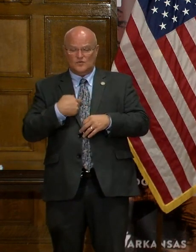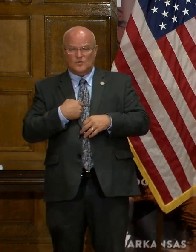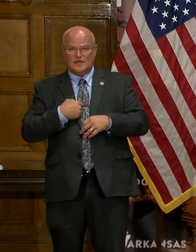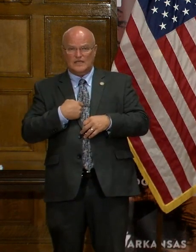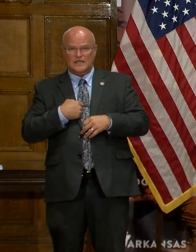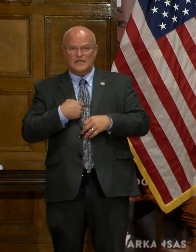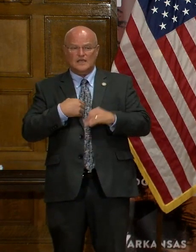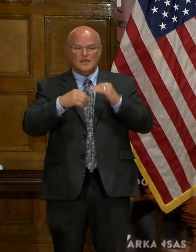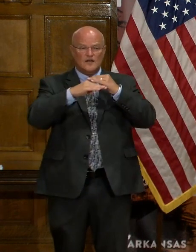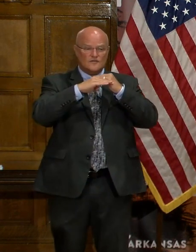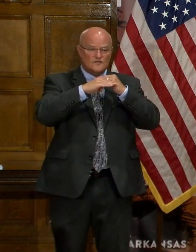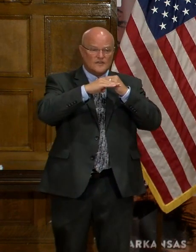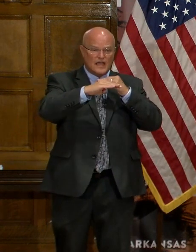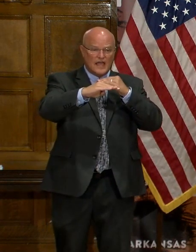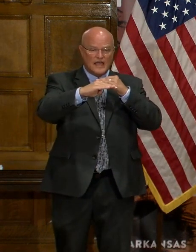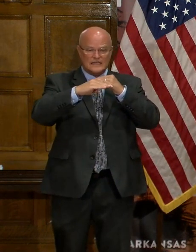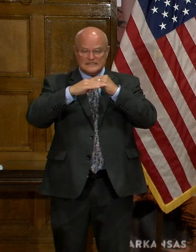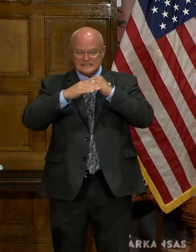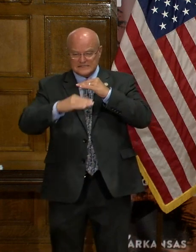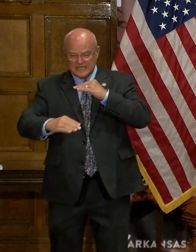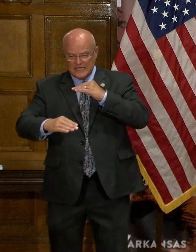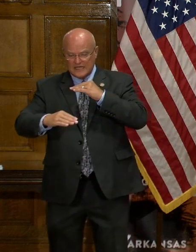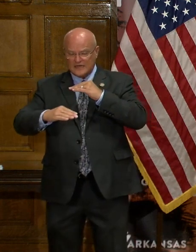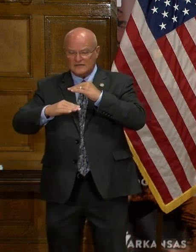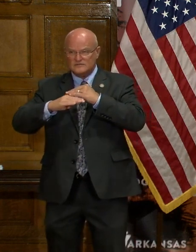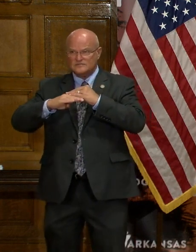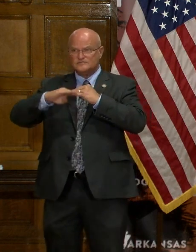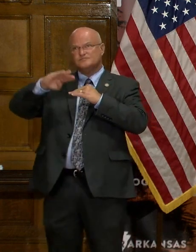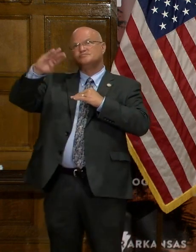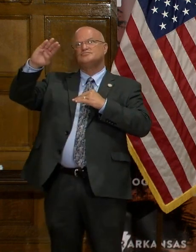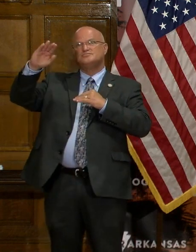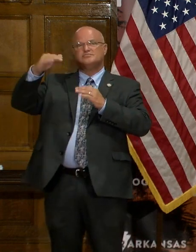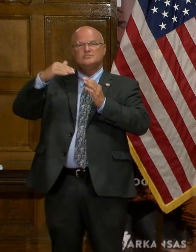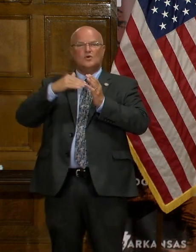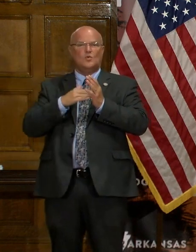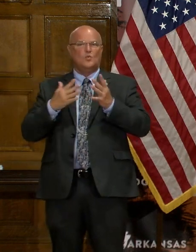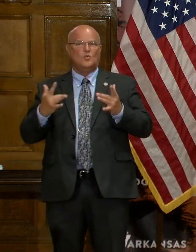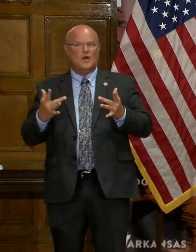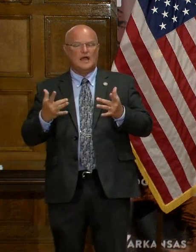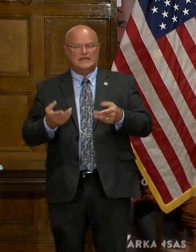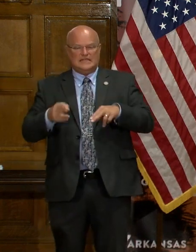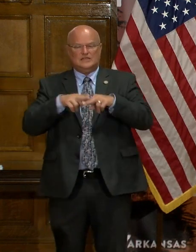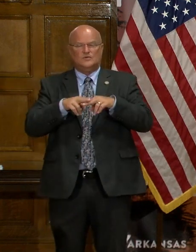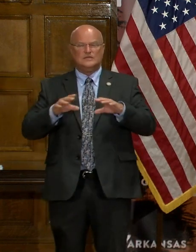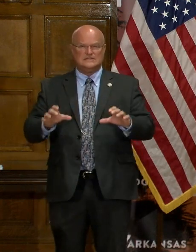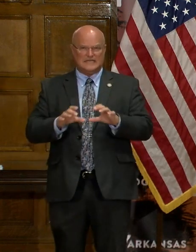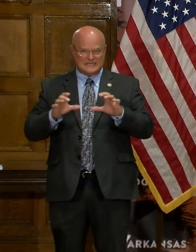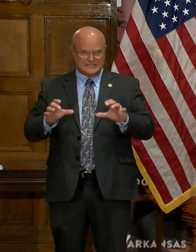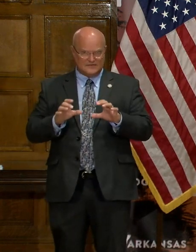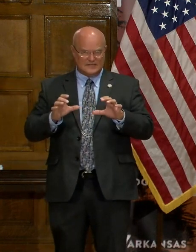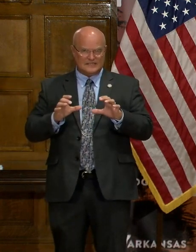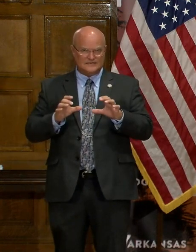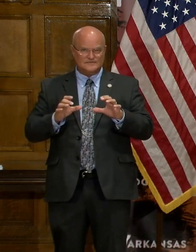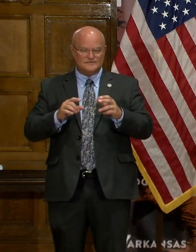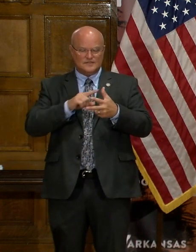flat, whether we go down or whether we're going to wind up going up because of increased activity and